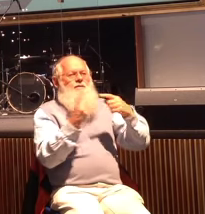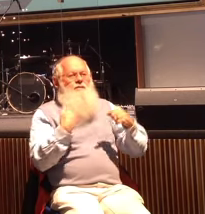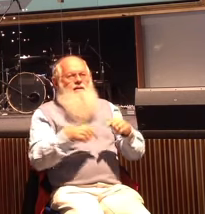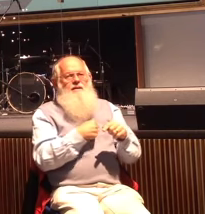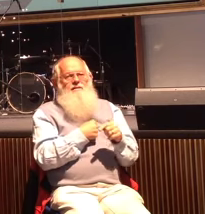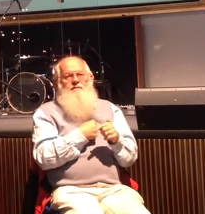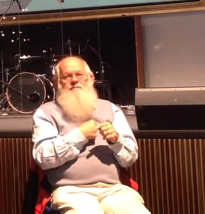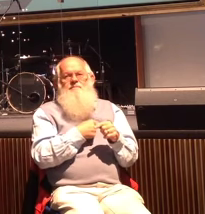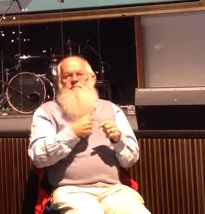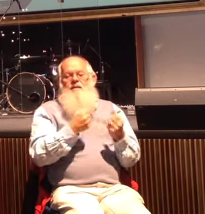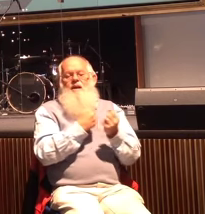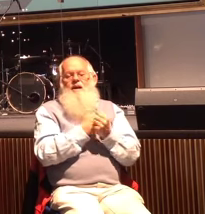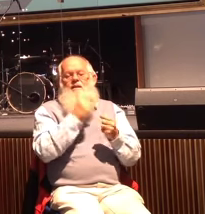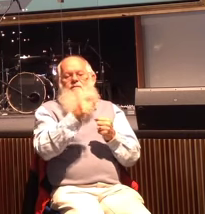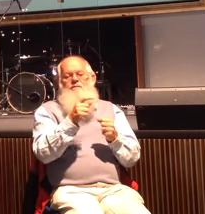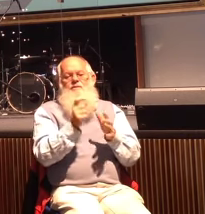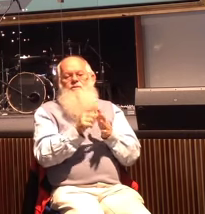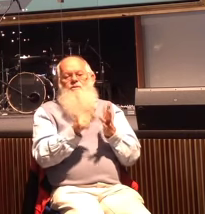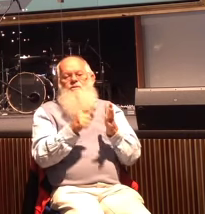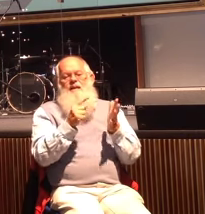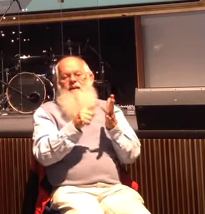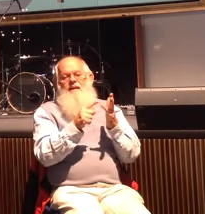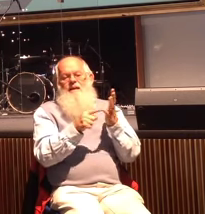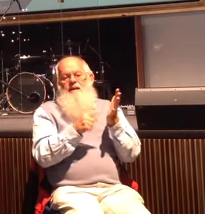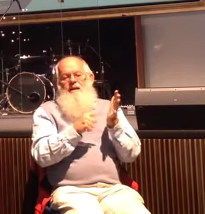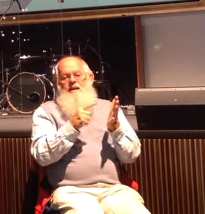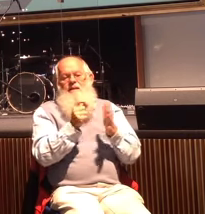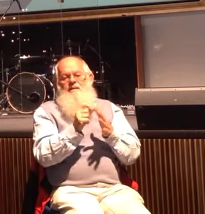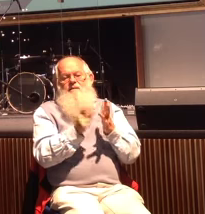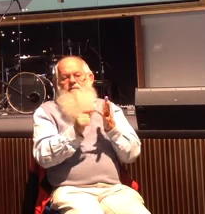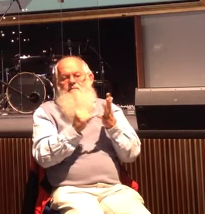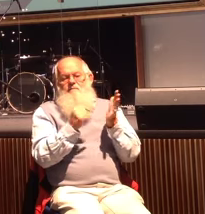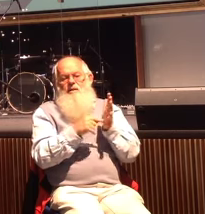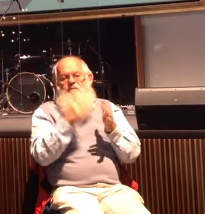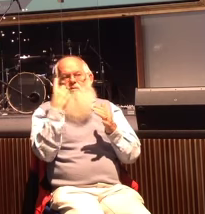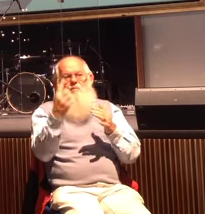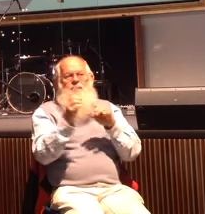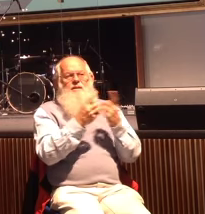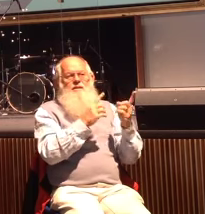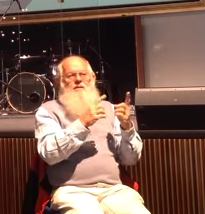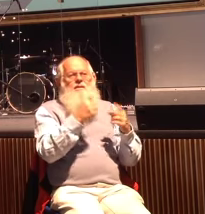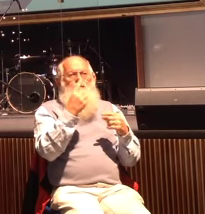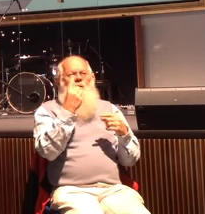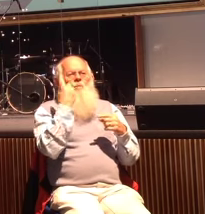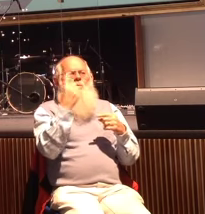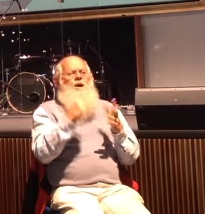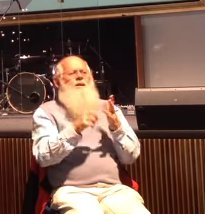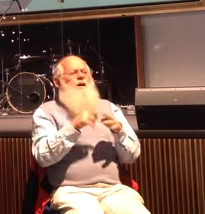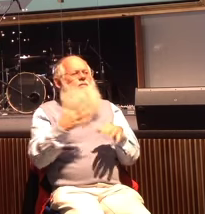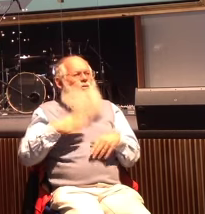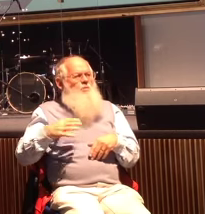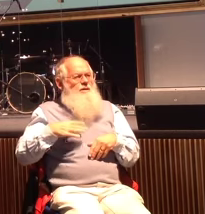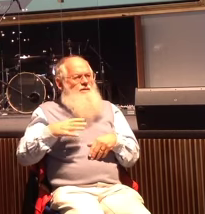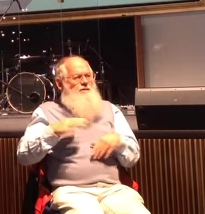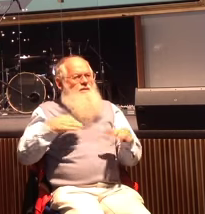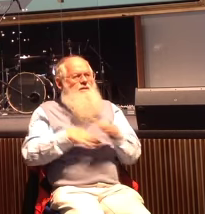the outpost things. You know, the outpost is one of the reasons I am in full-time ministry.